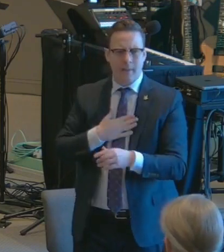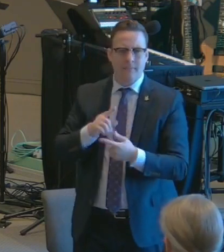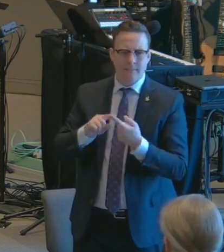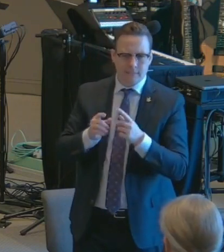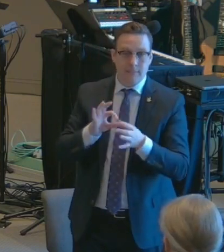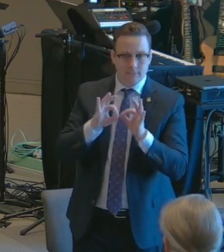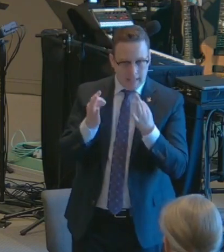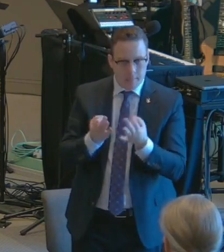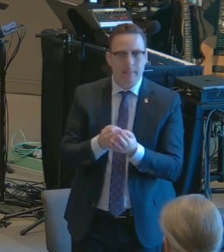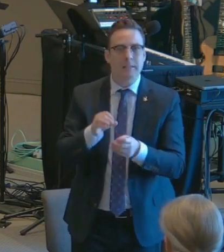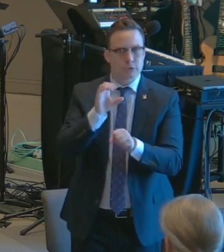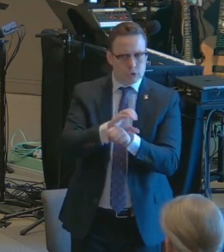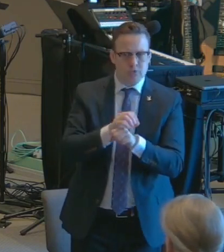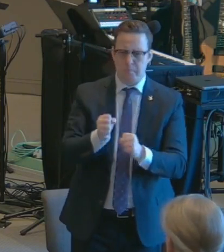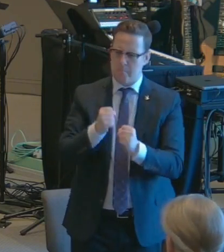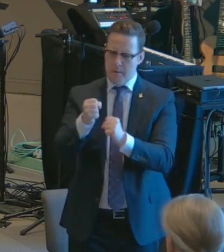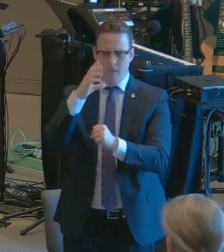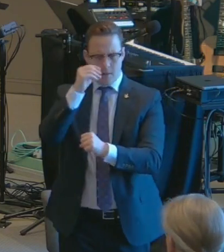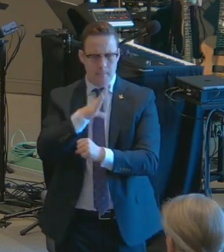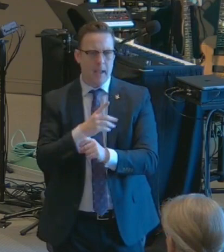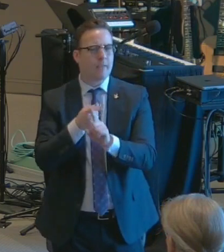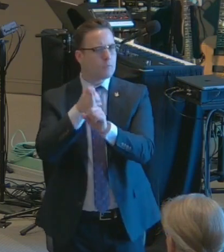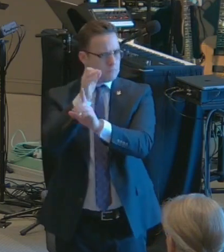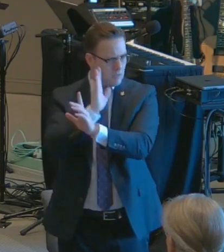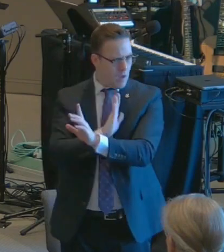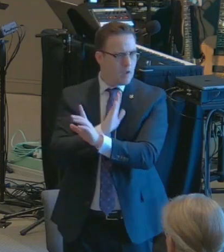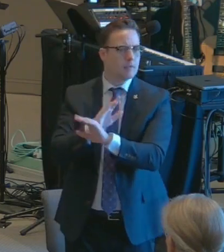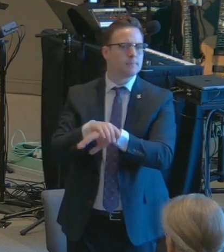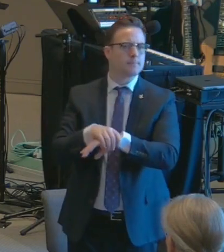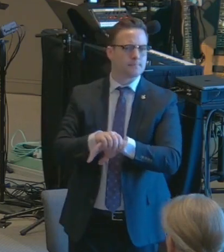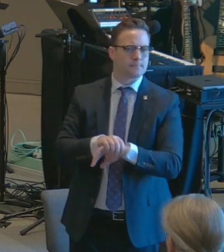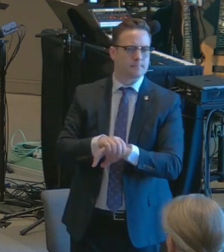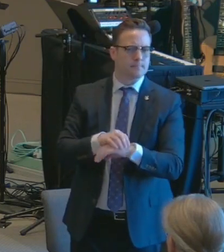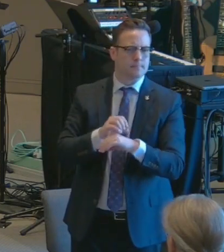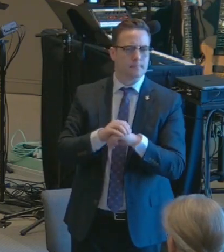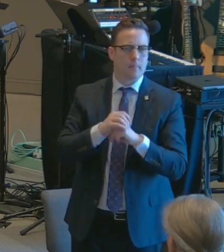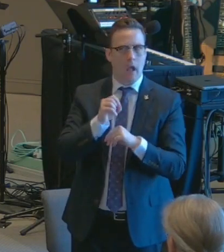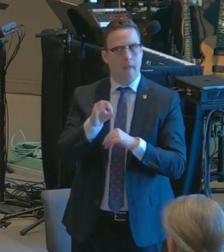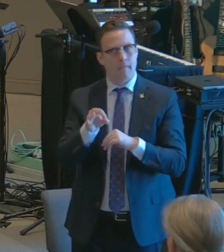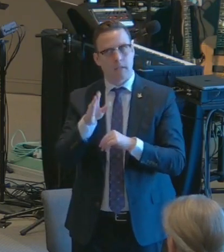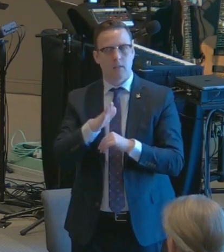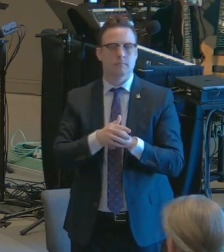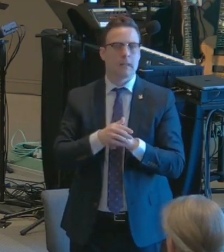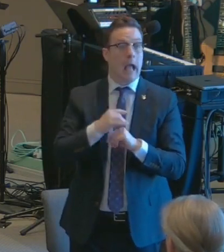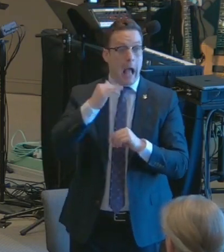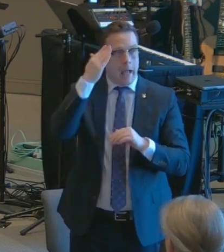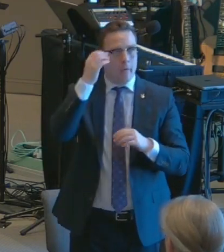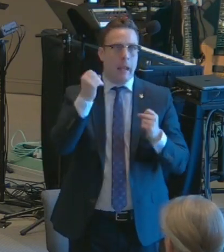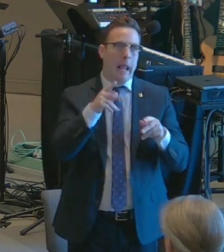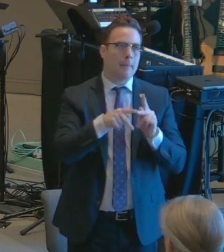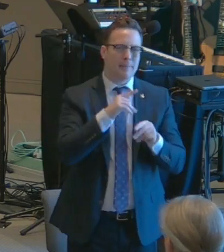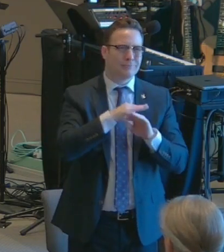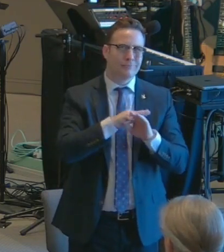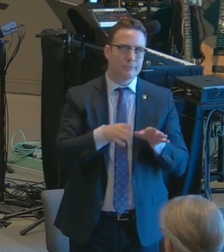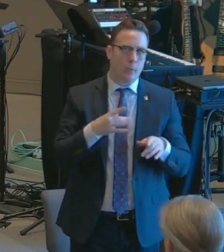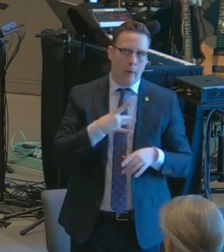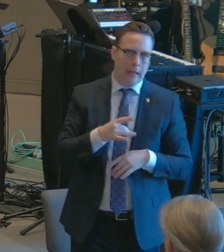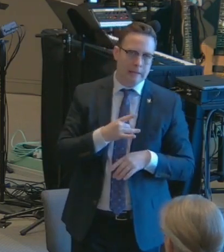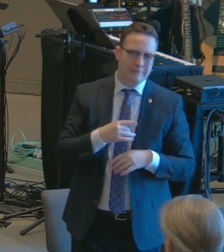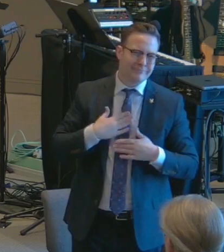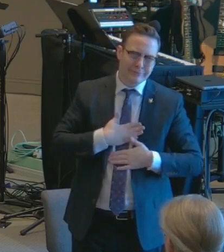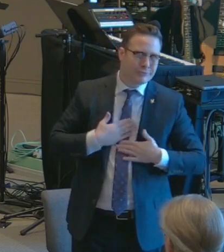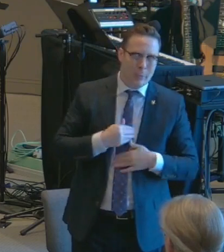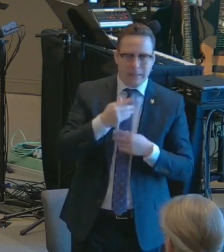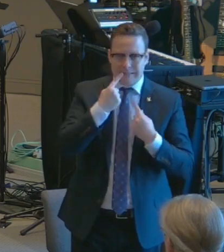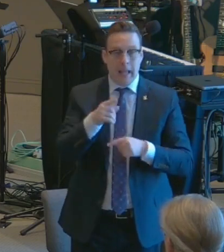this church, powerful man of God. And, you know, I know a lot of people don't like saying it, but he really was